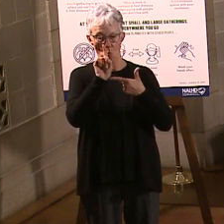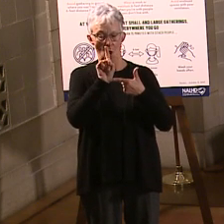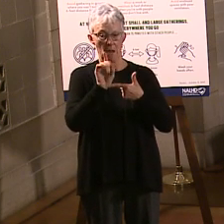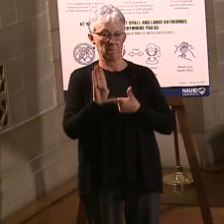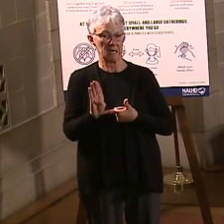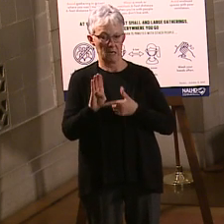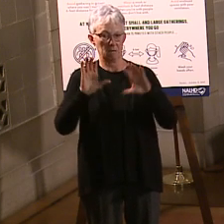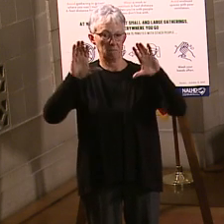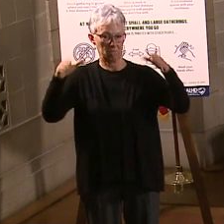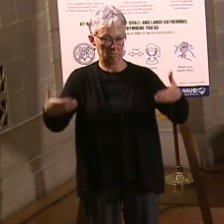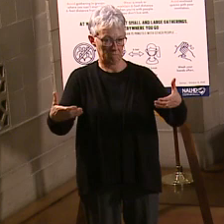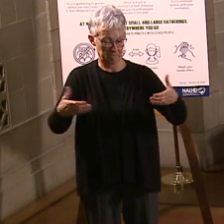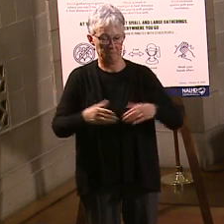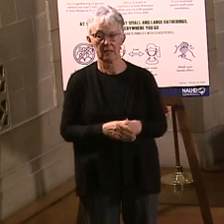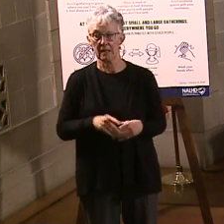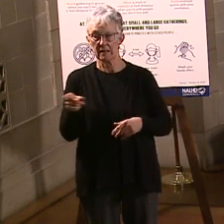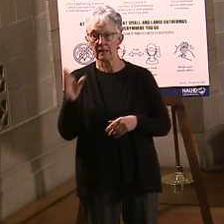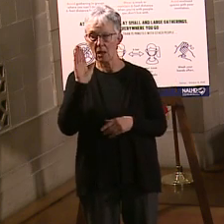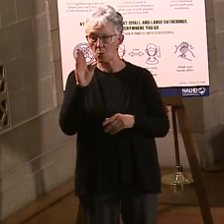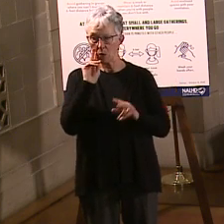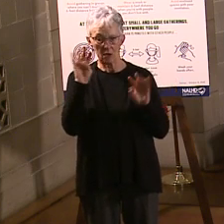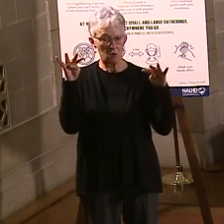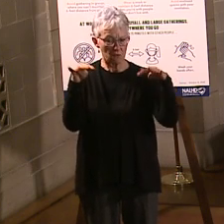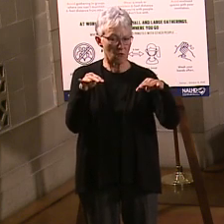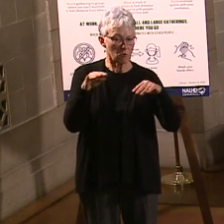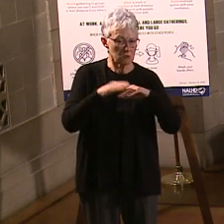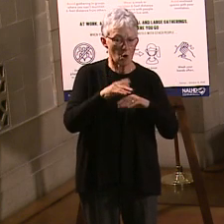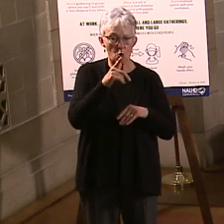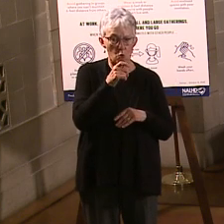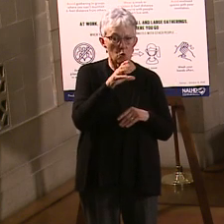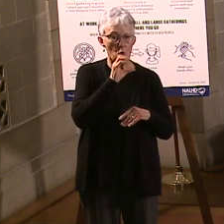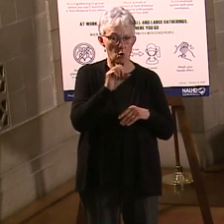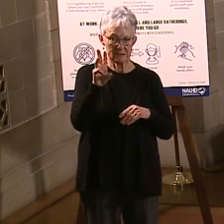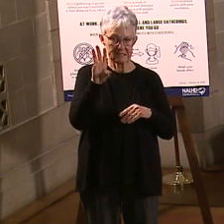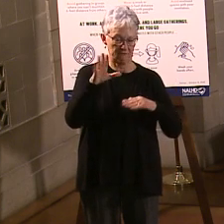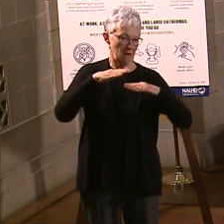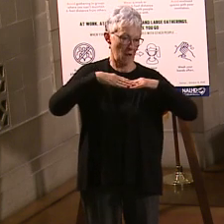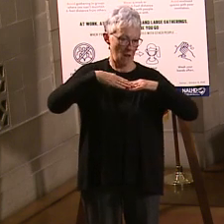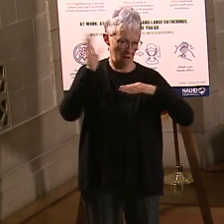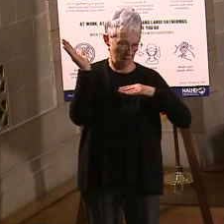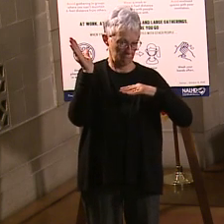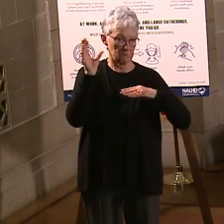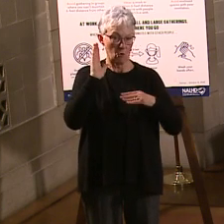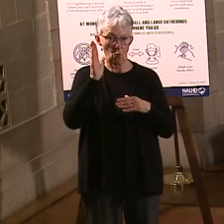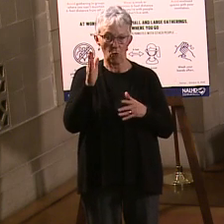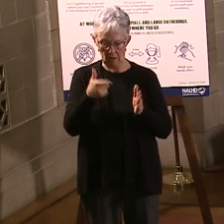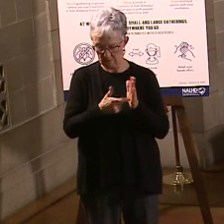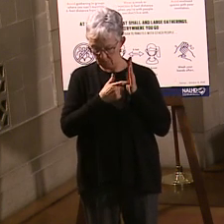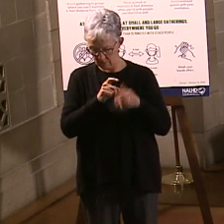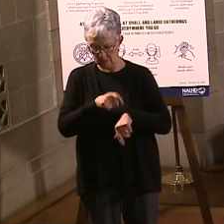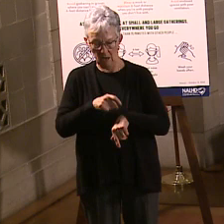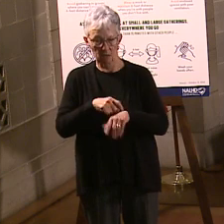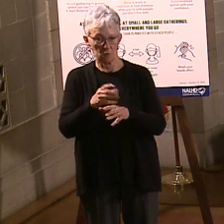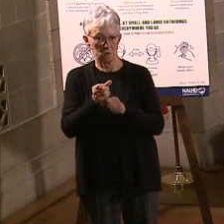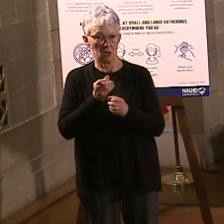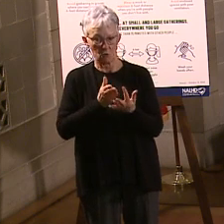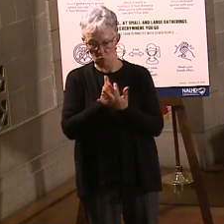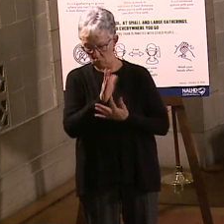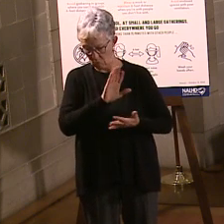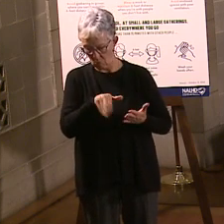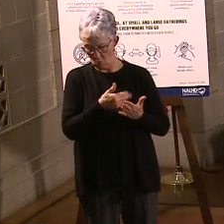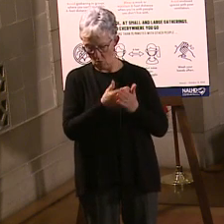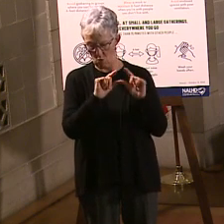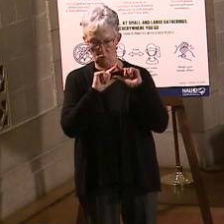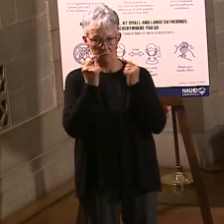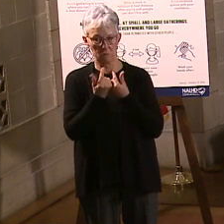departments will be able to work through the worker categories as allocation allows, but it will take longer to get through those groups. We're working